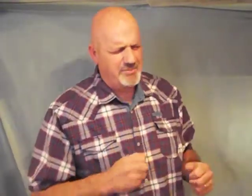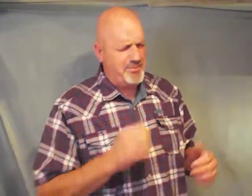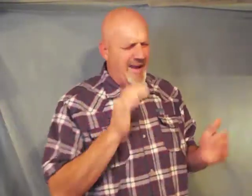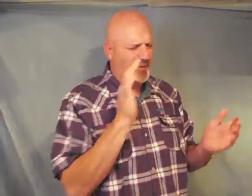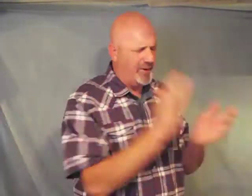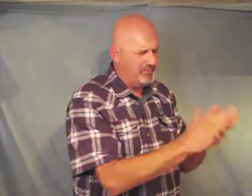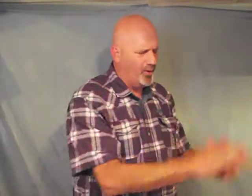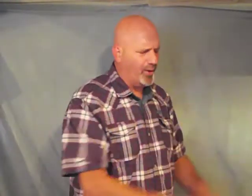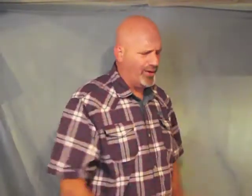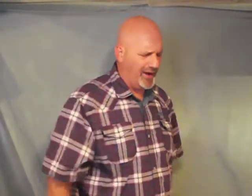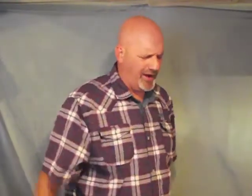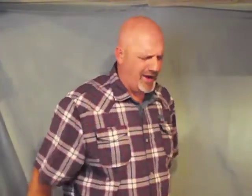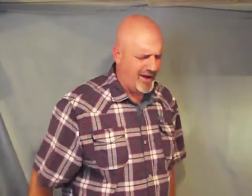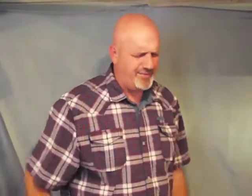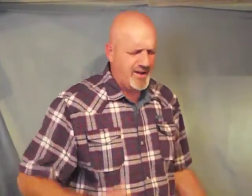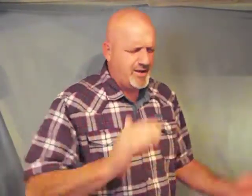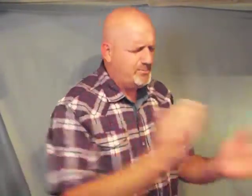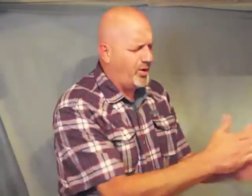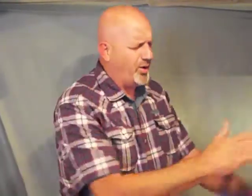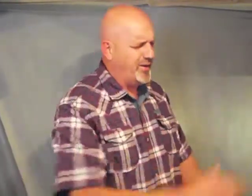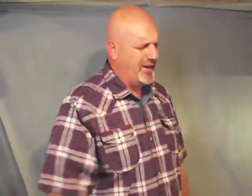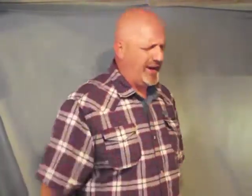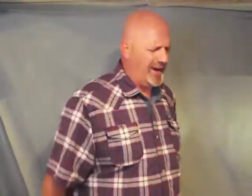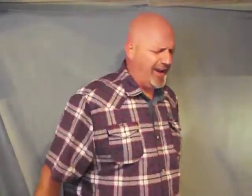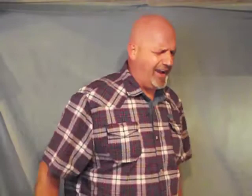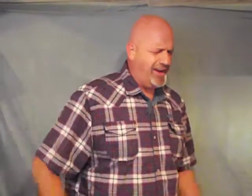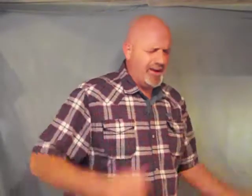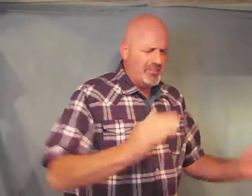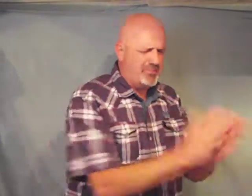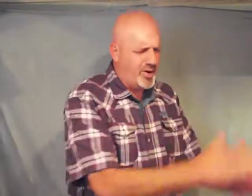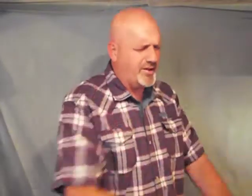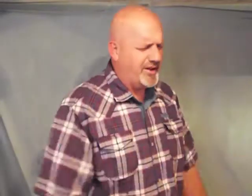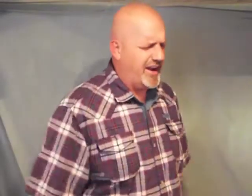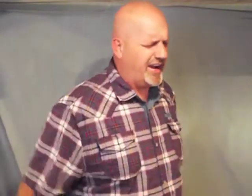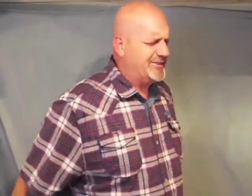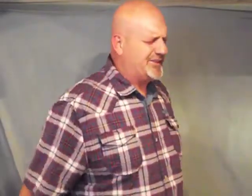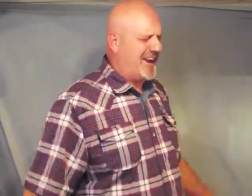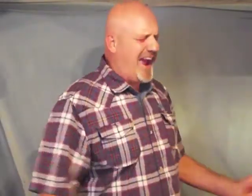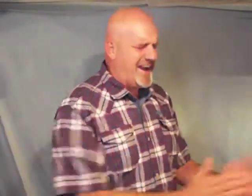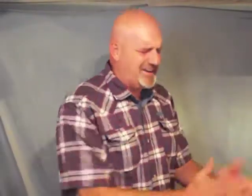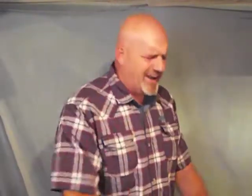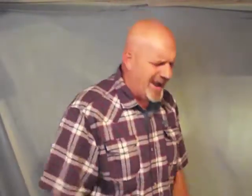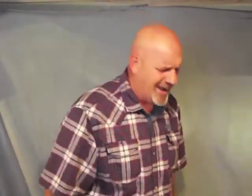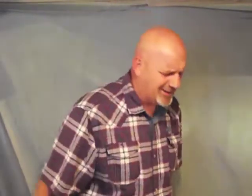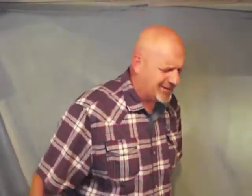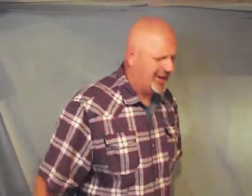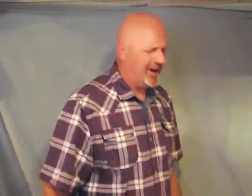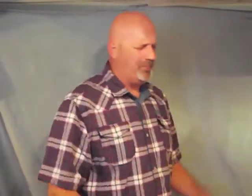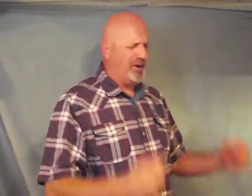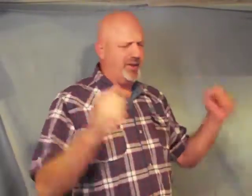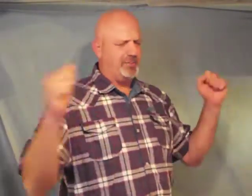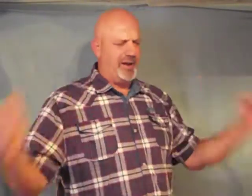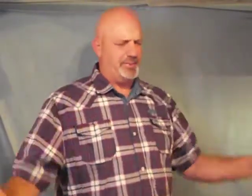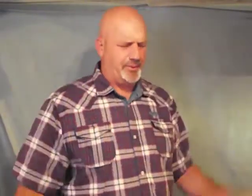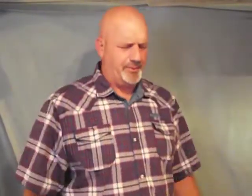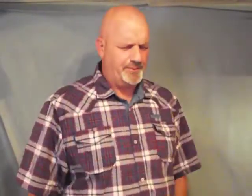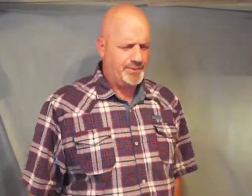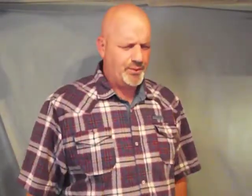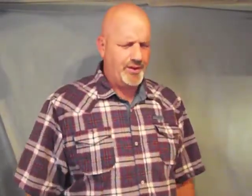met with more than enough more than they need more than they can stand God to help other people we